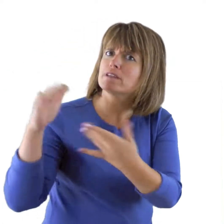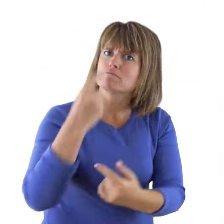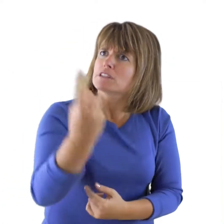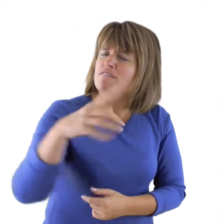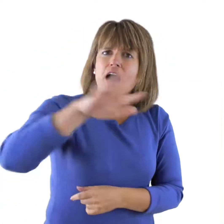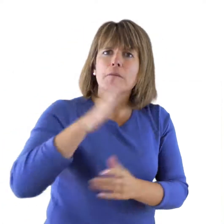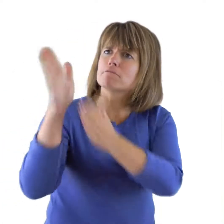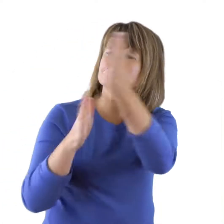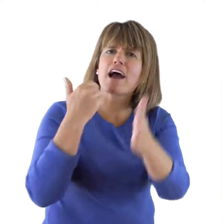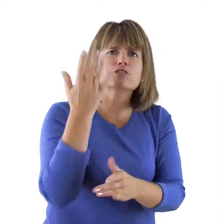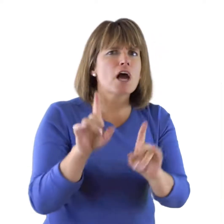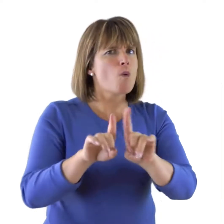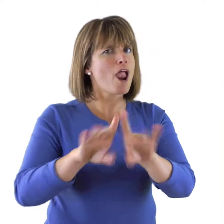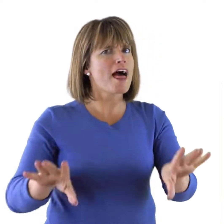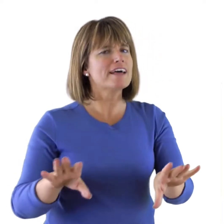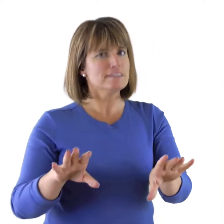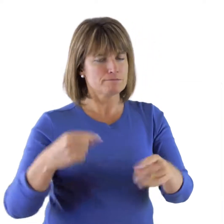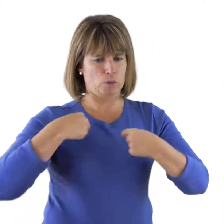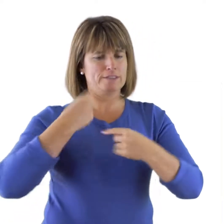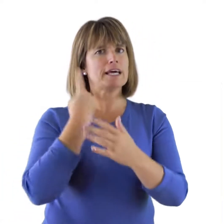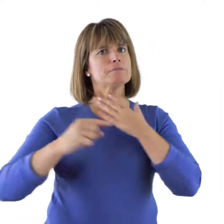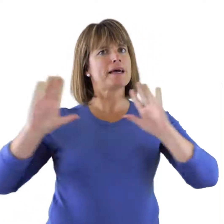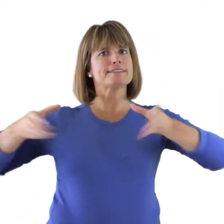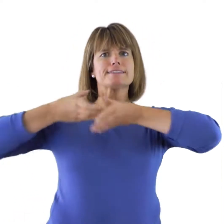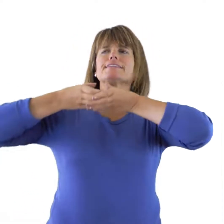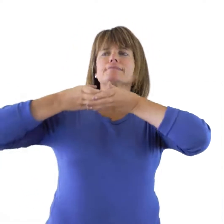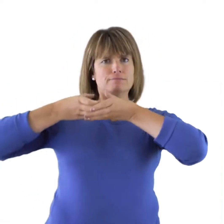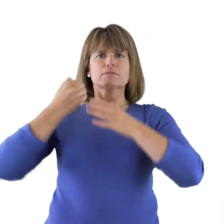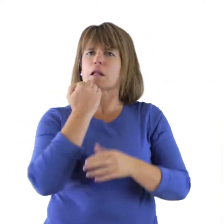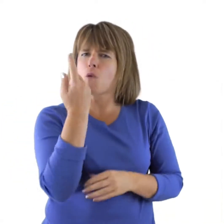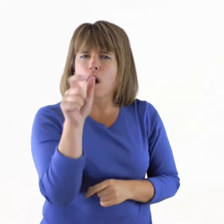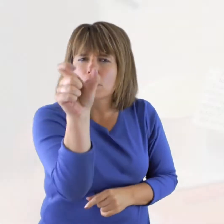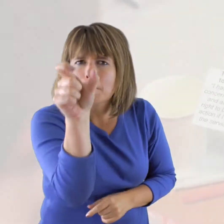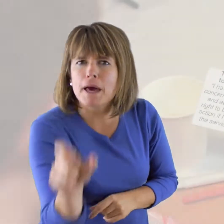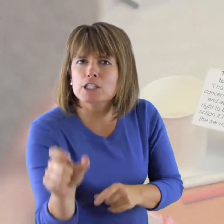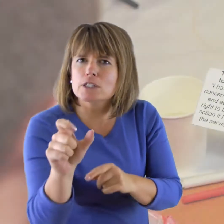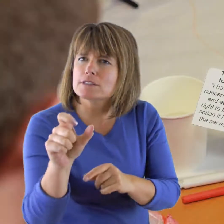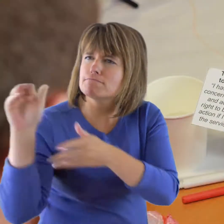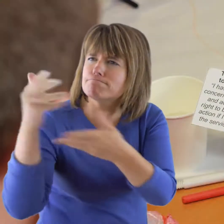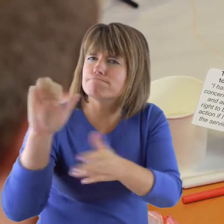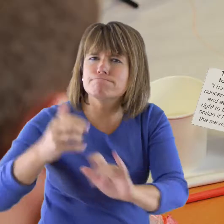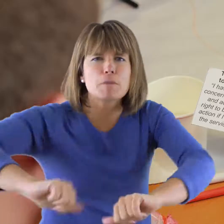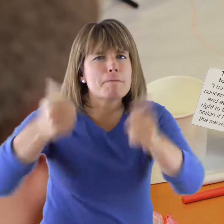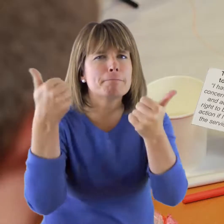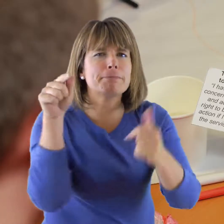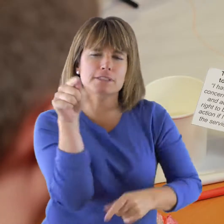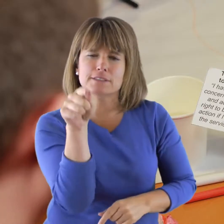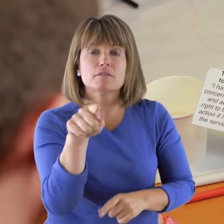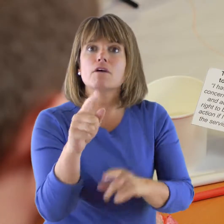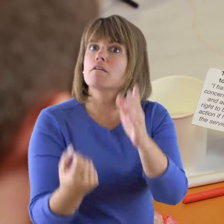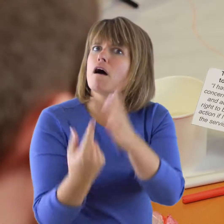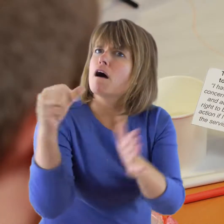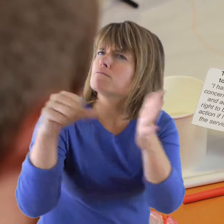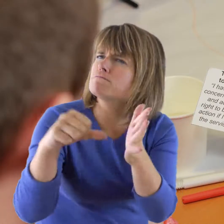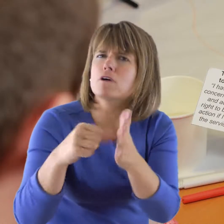family rely on each day. We are an independent consumer champion which means that we will always listen and respond to your views and